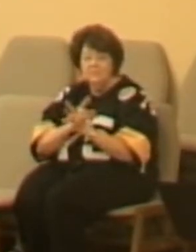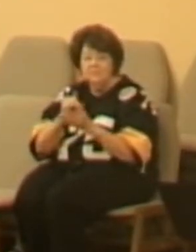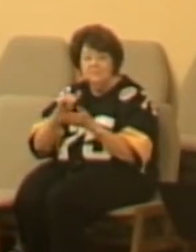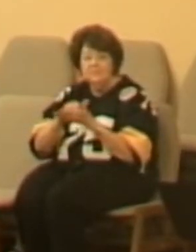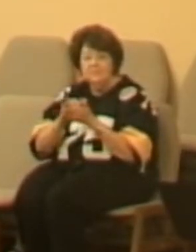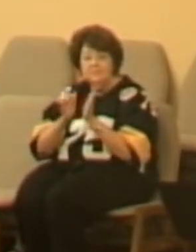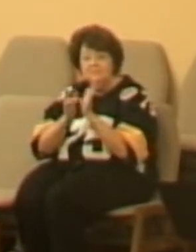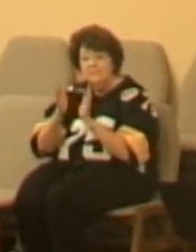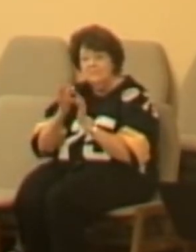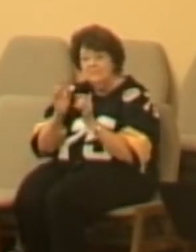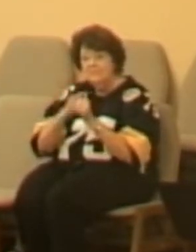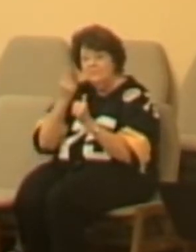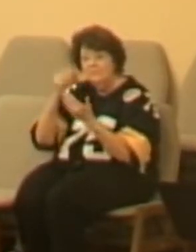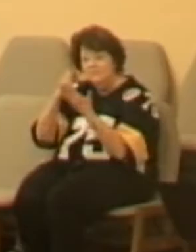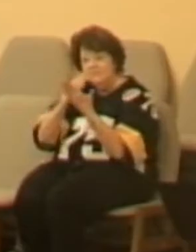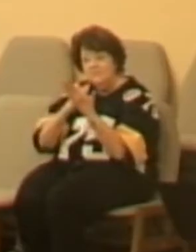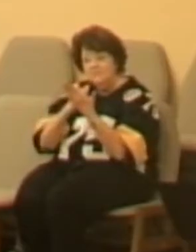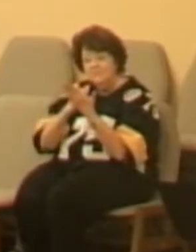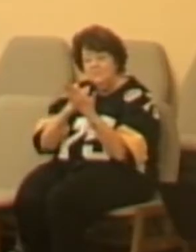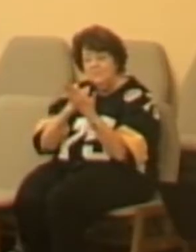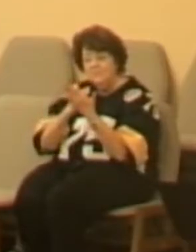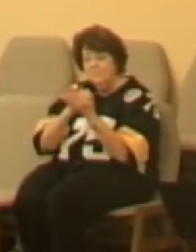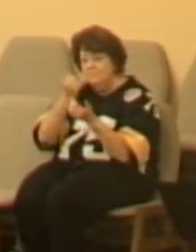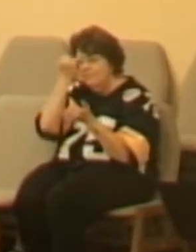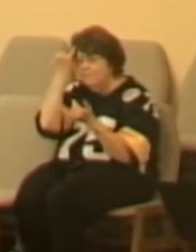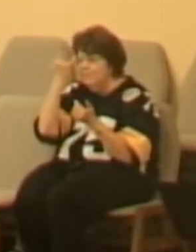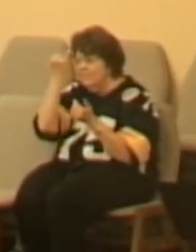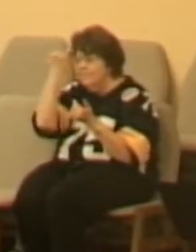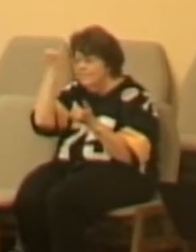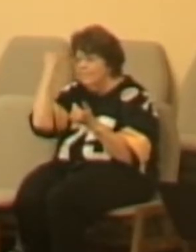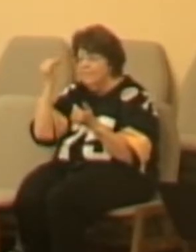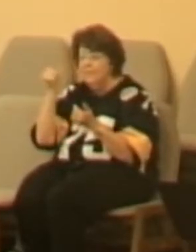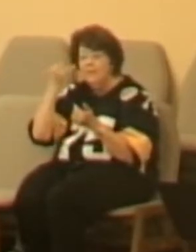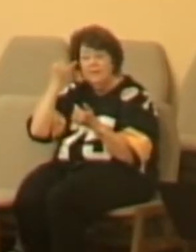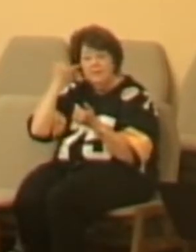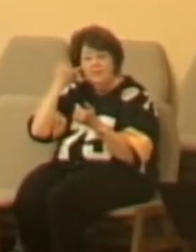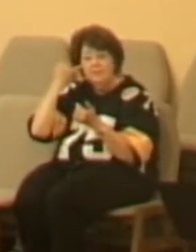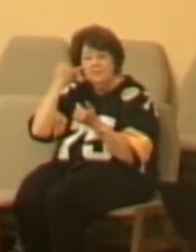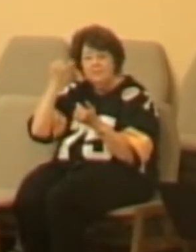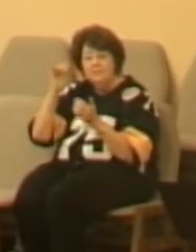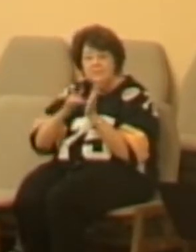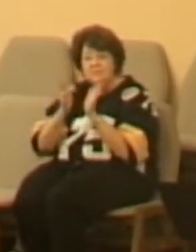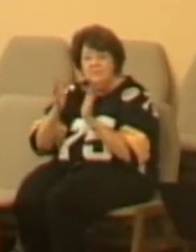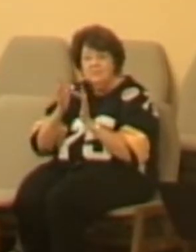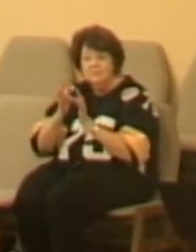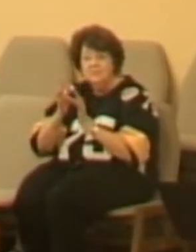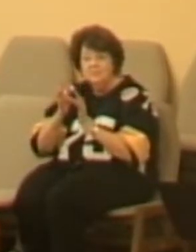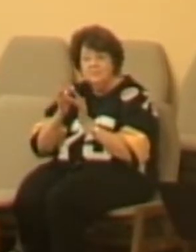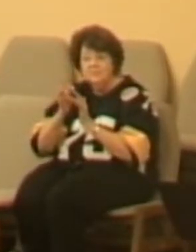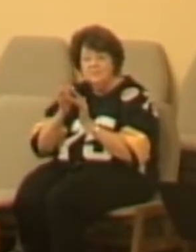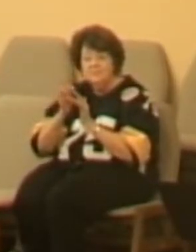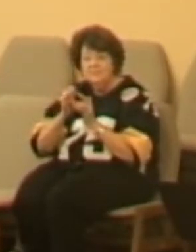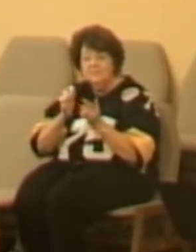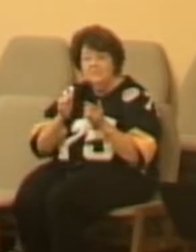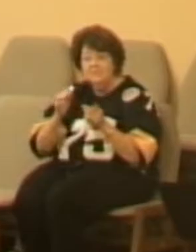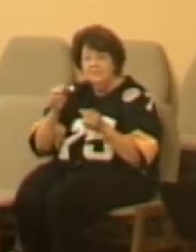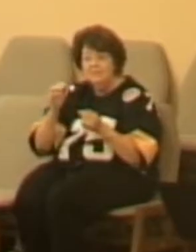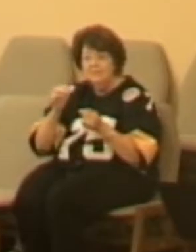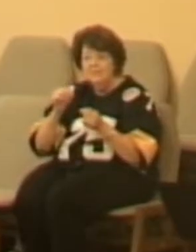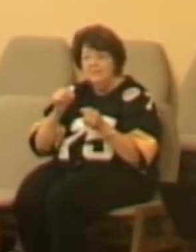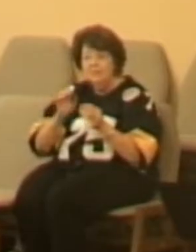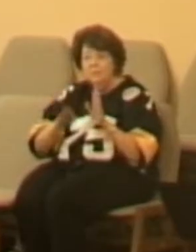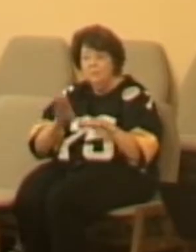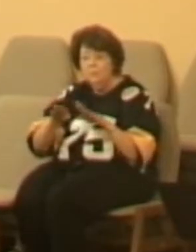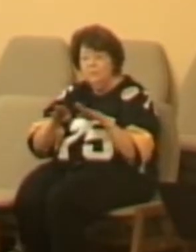first sermon. Now imagine this. He steps up to the pulpit in Capernaum. And he